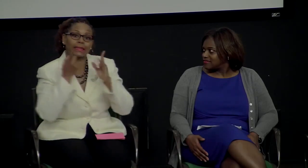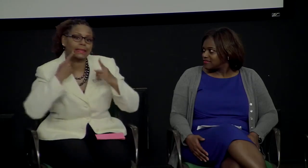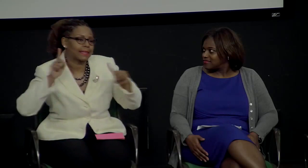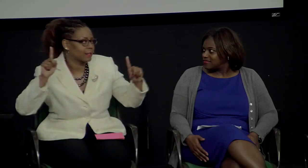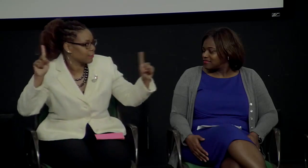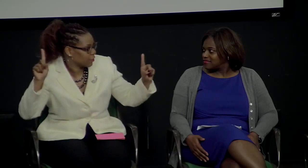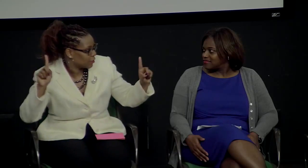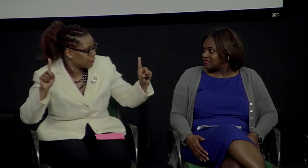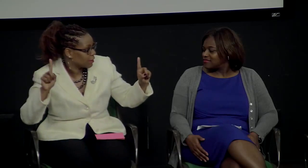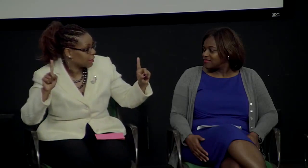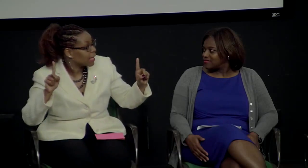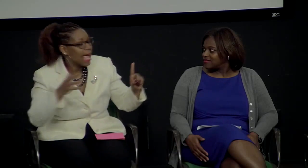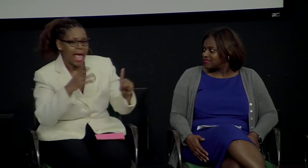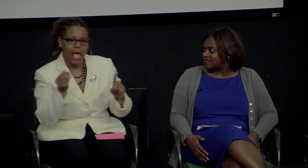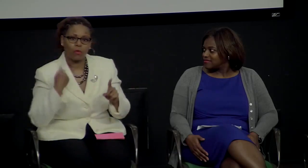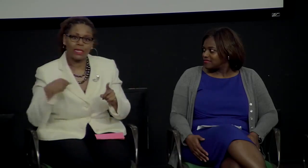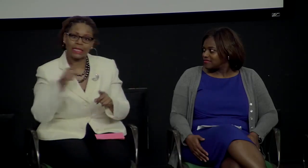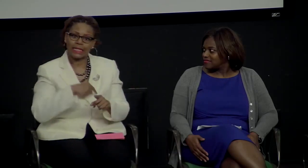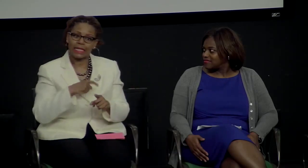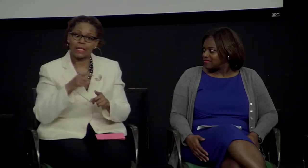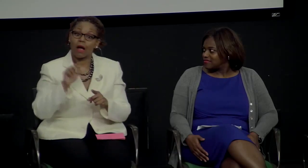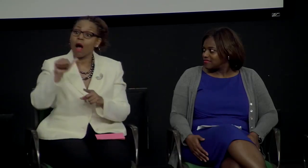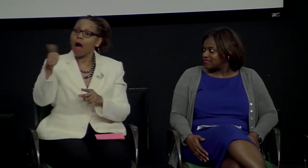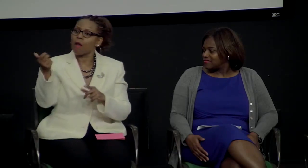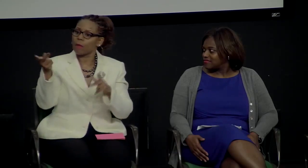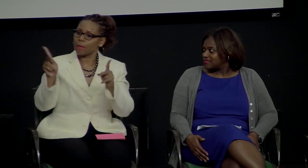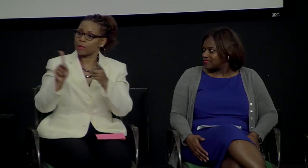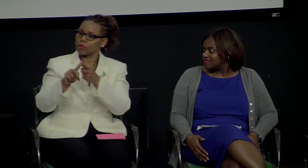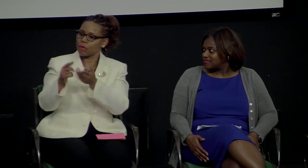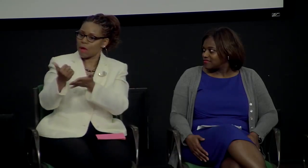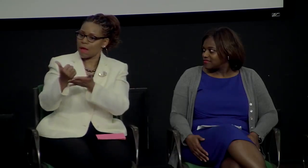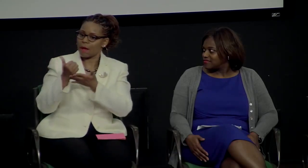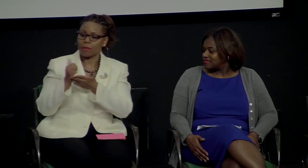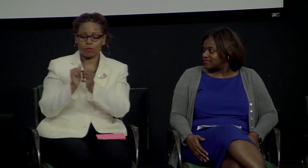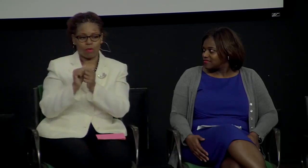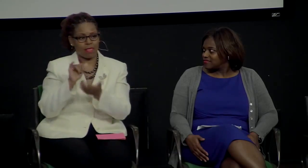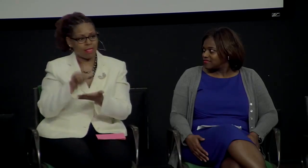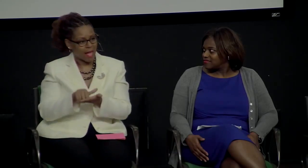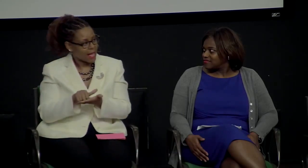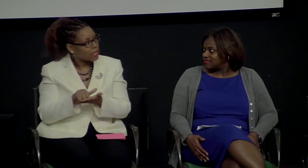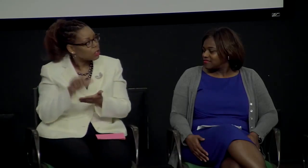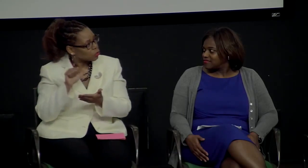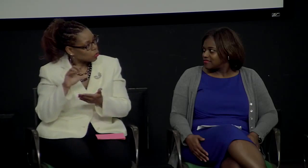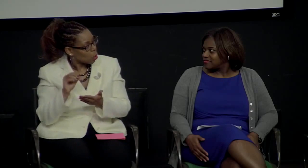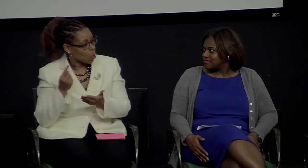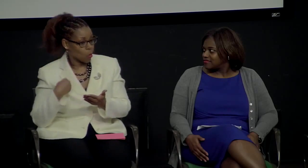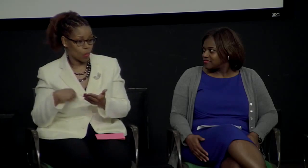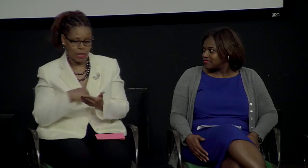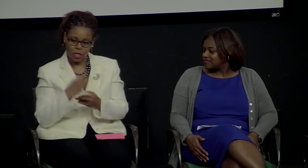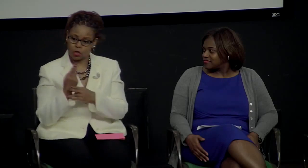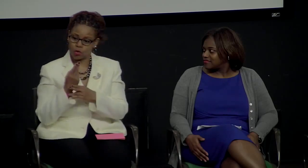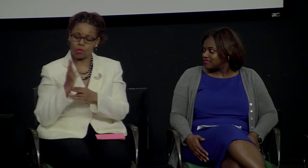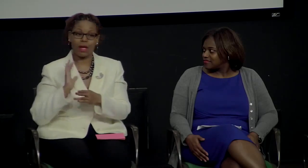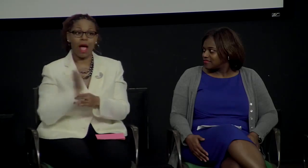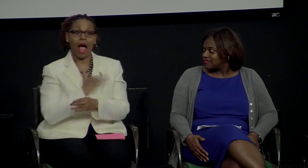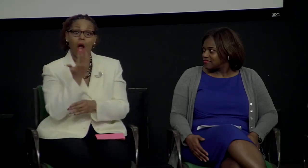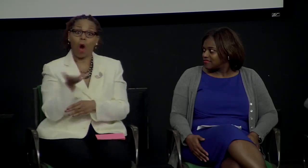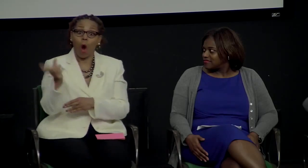mentees. Obviously, we all want to become successful and we need other people to help us in our path to success.